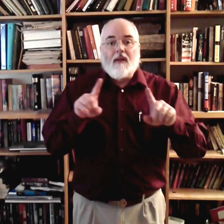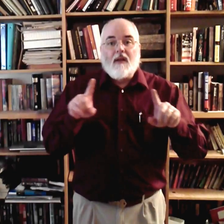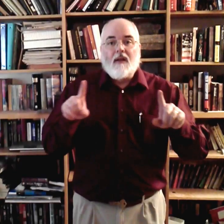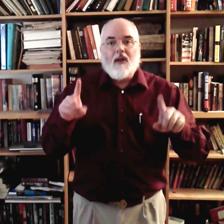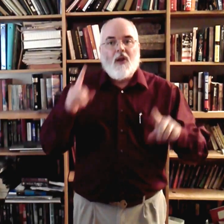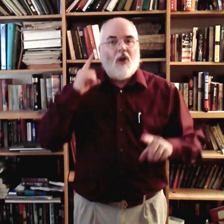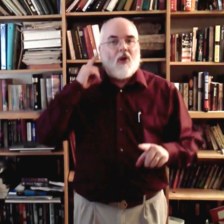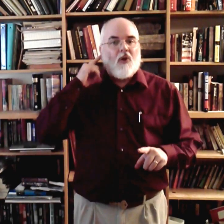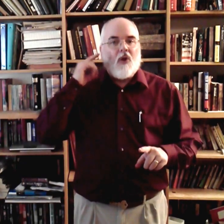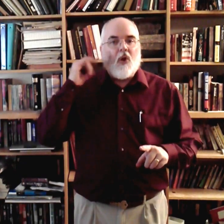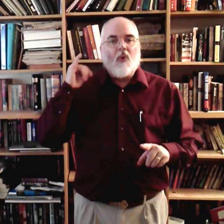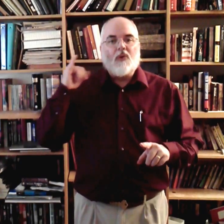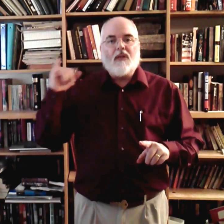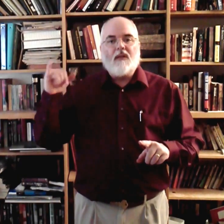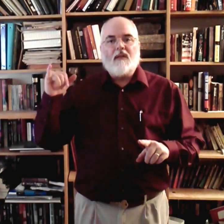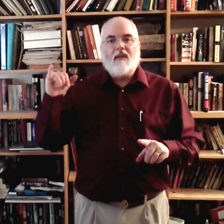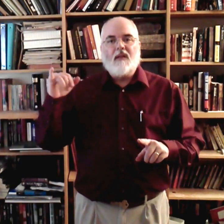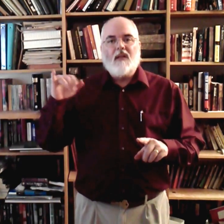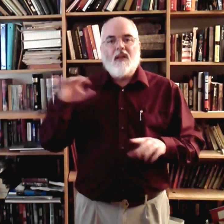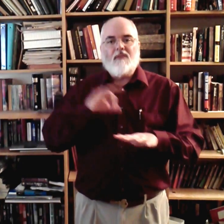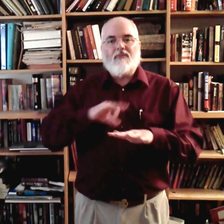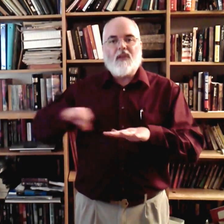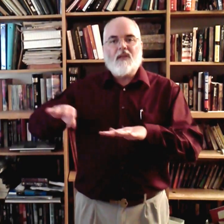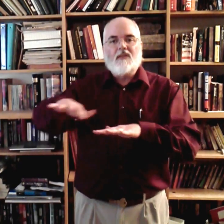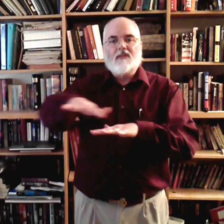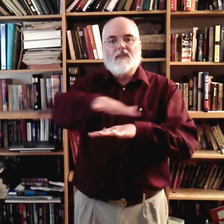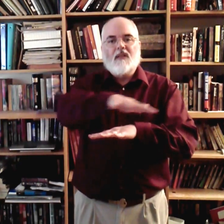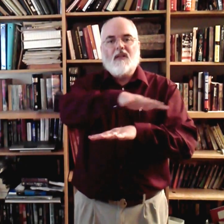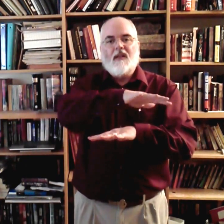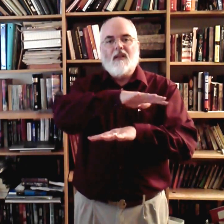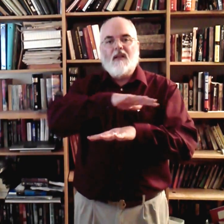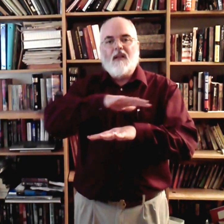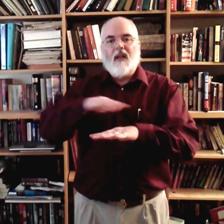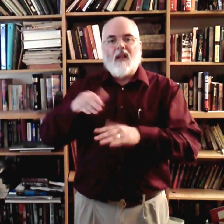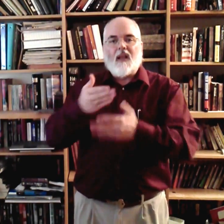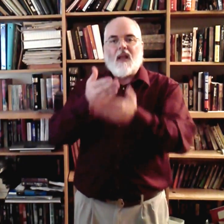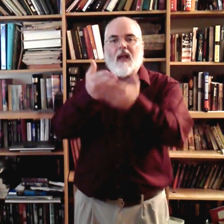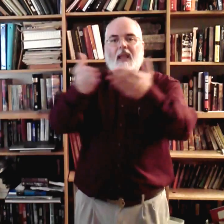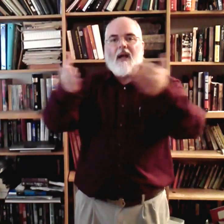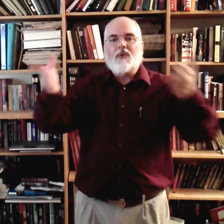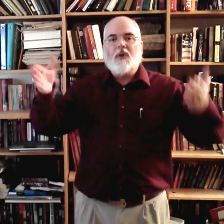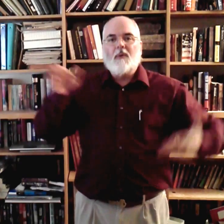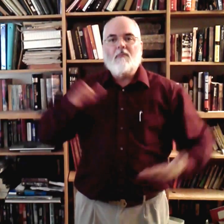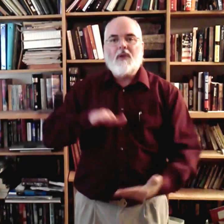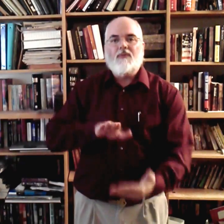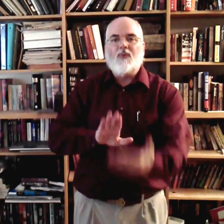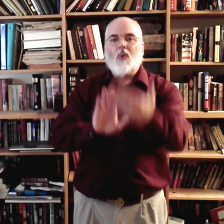But golden fields lie out before